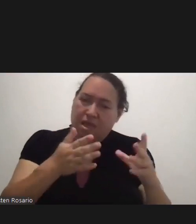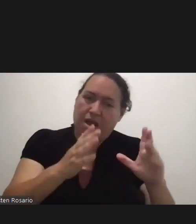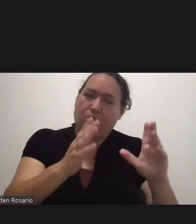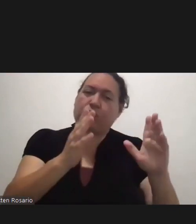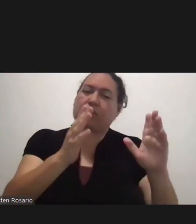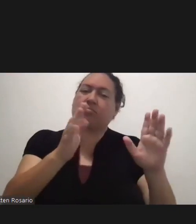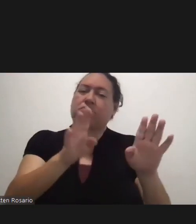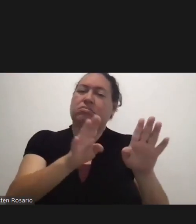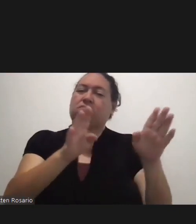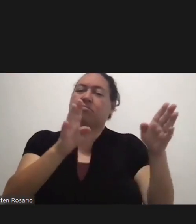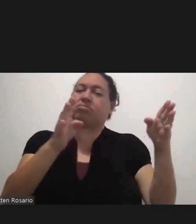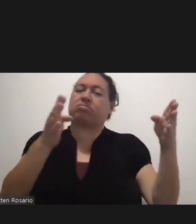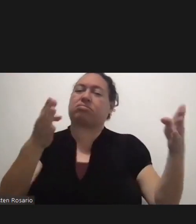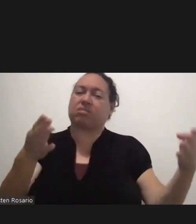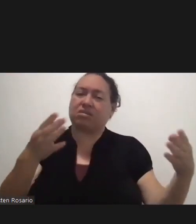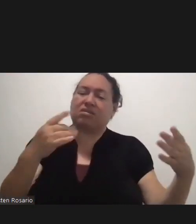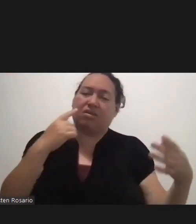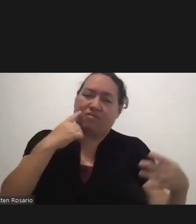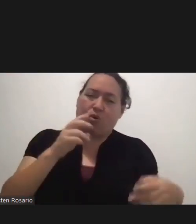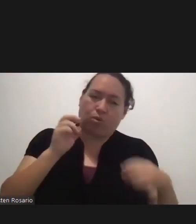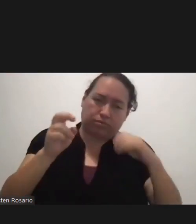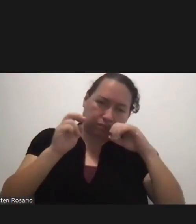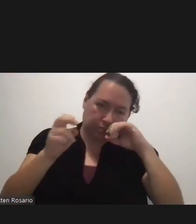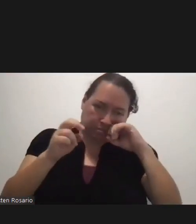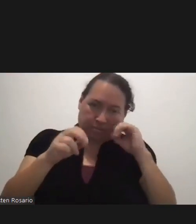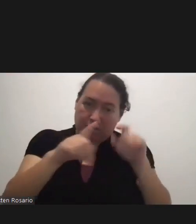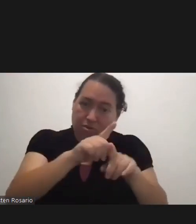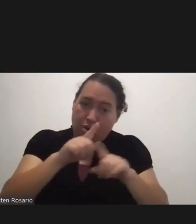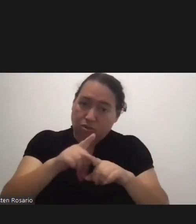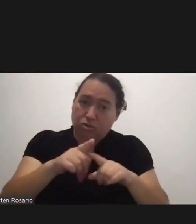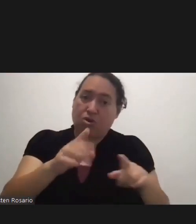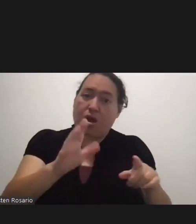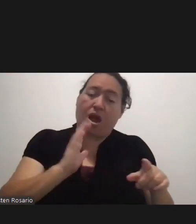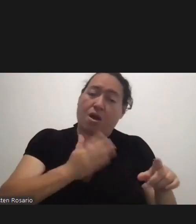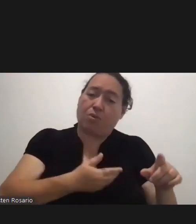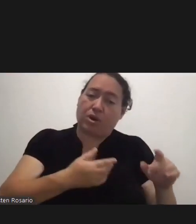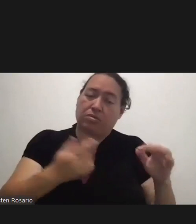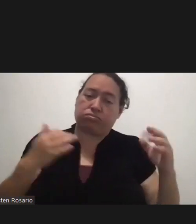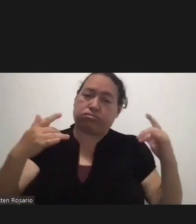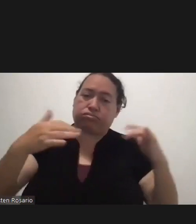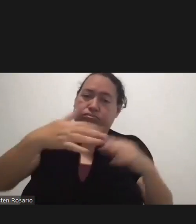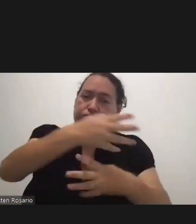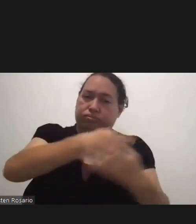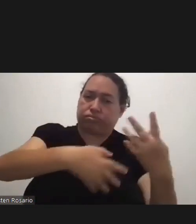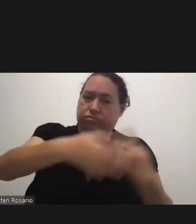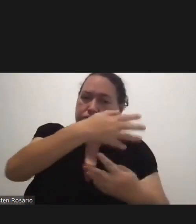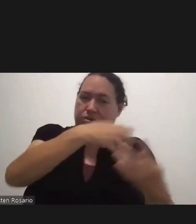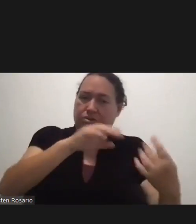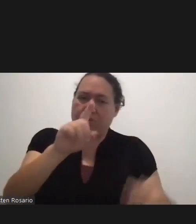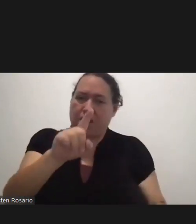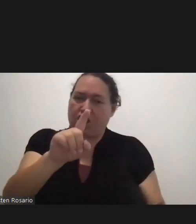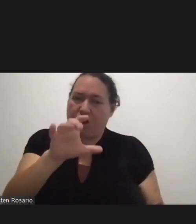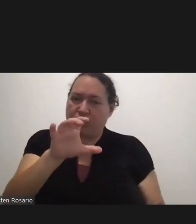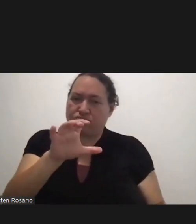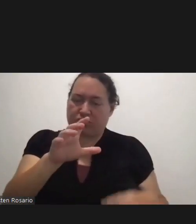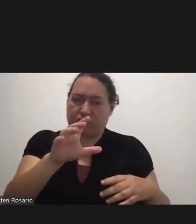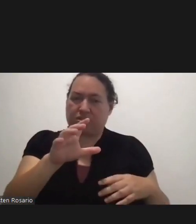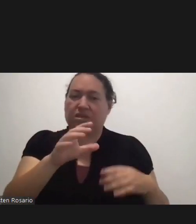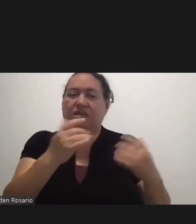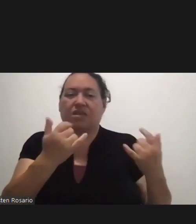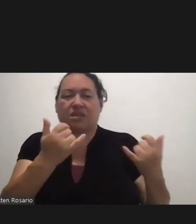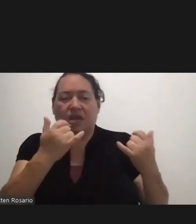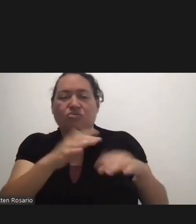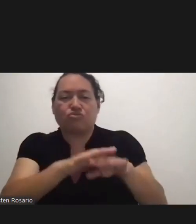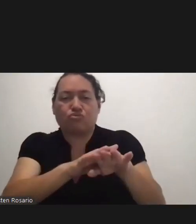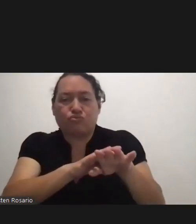Increasing Social Gathering By 100 And And We Are Slowly And Gradually And I Think